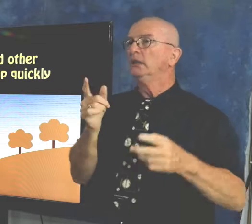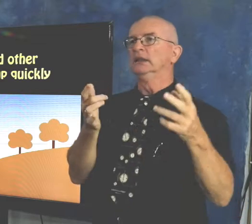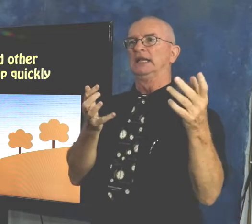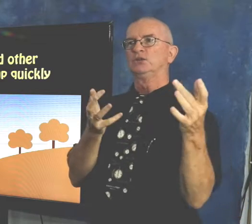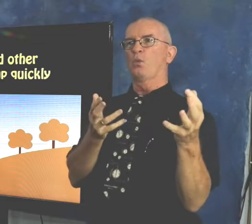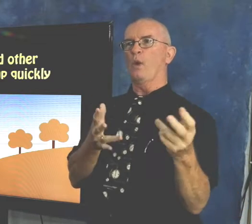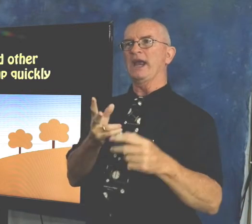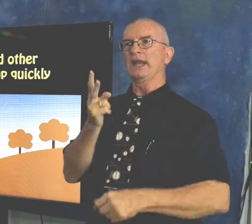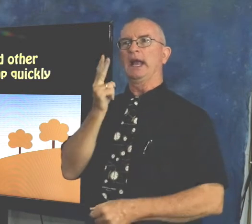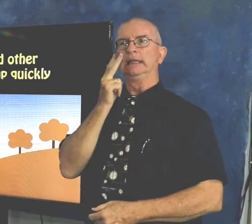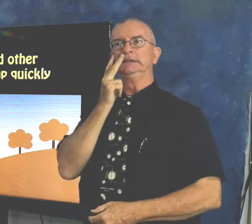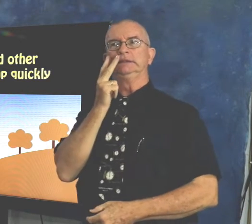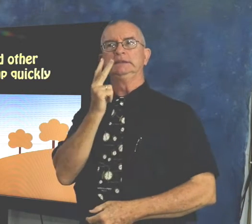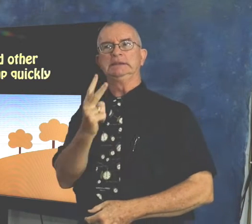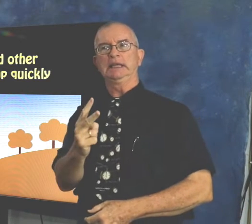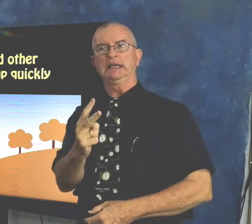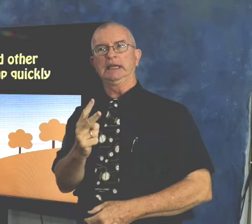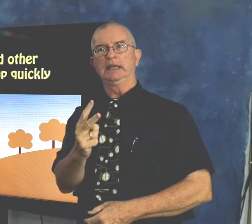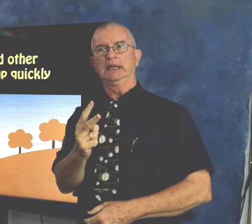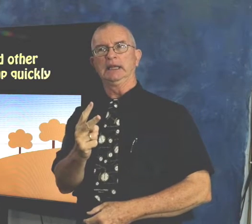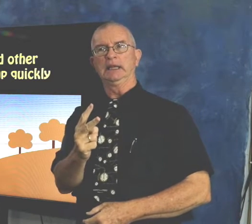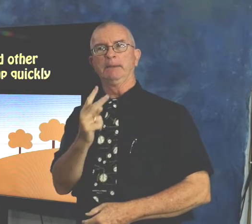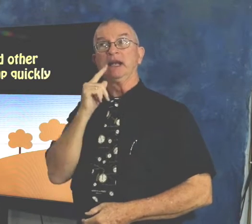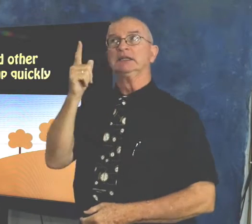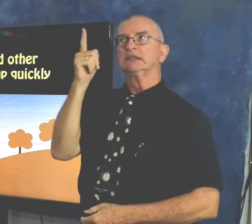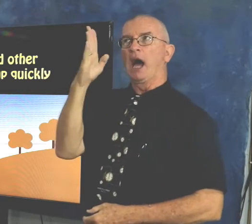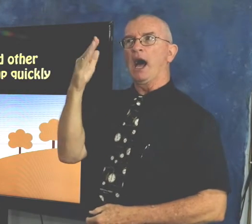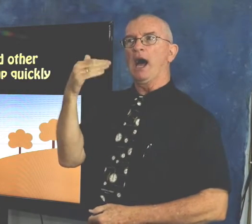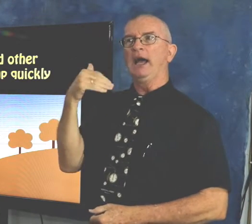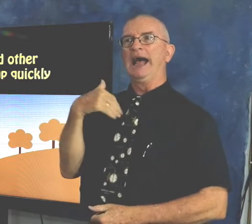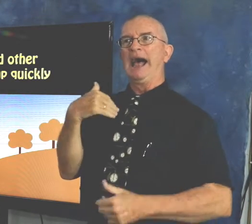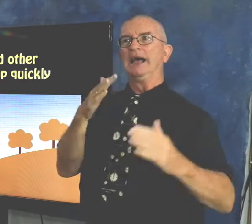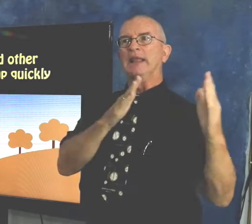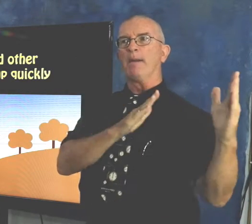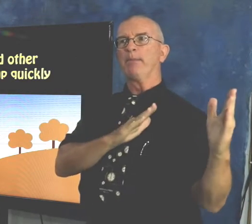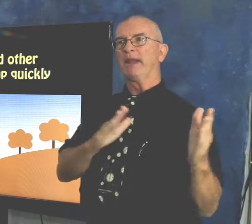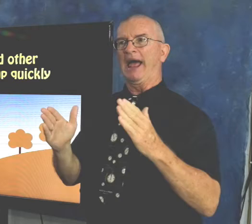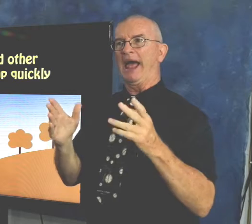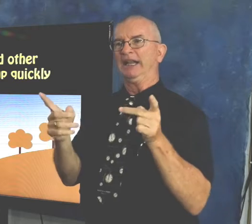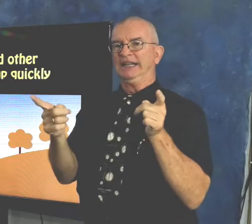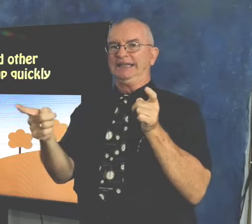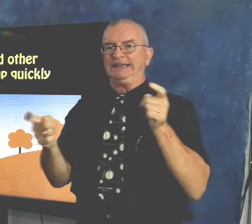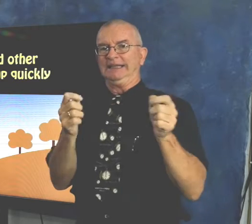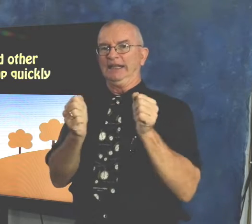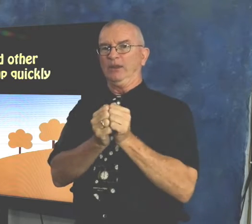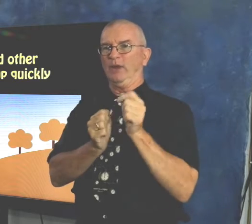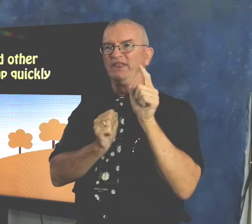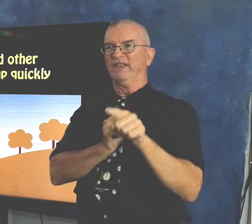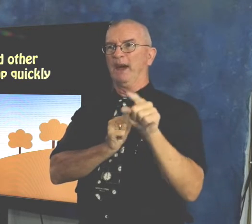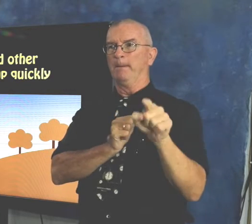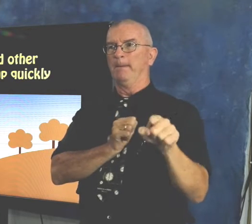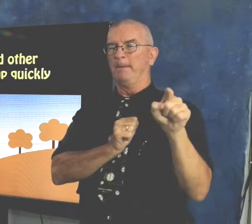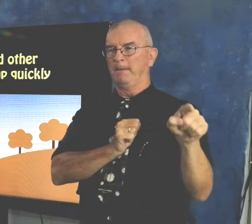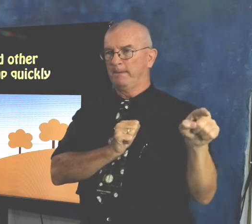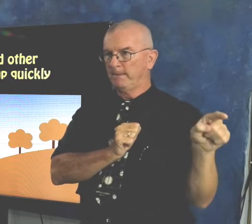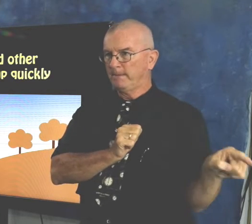be careful because let's wait and see. God has a plan to deal with them.